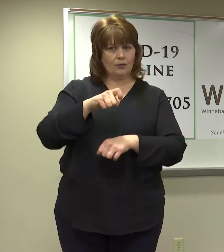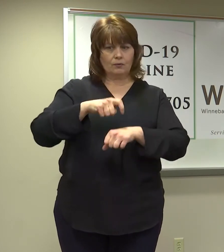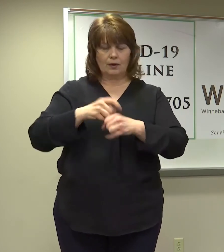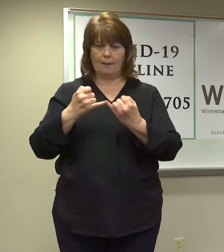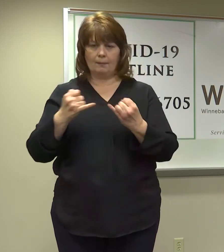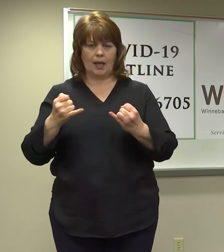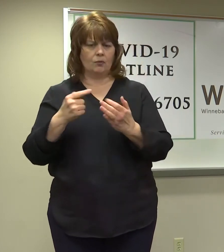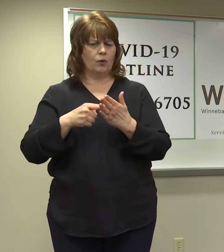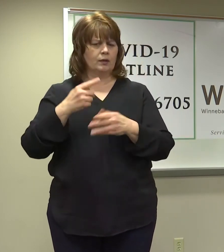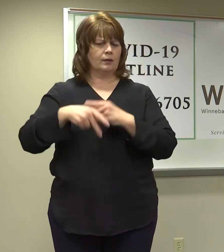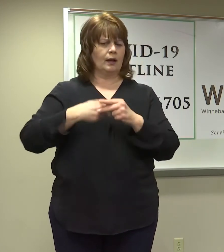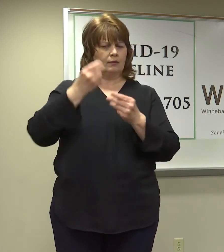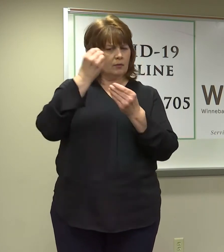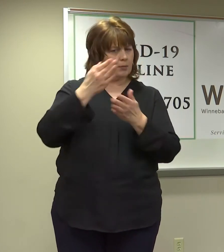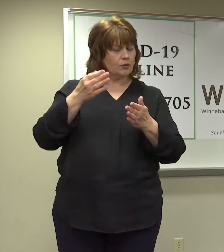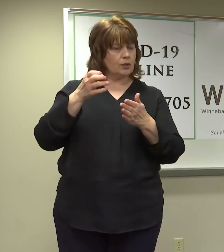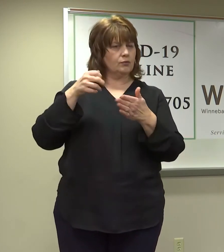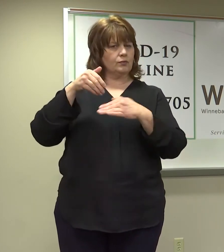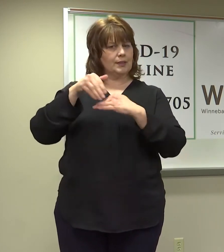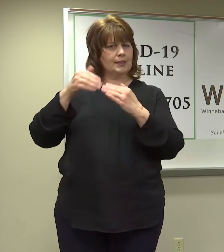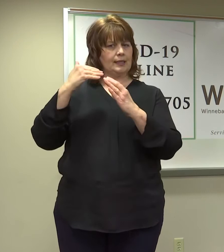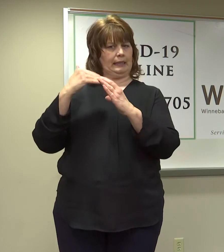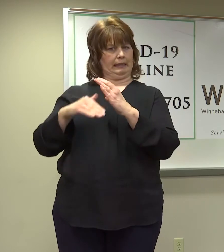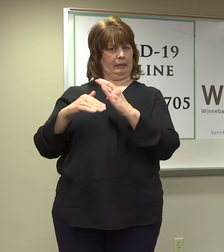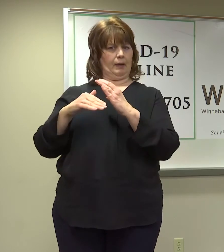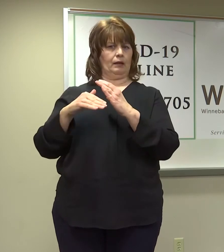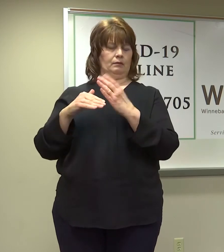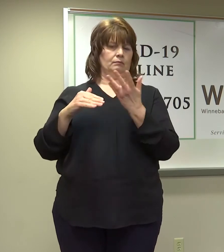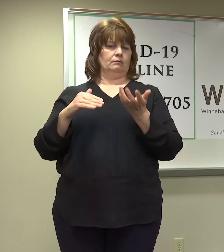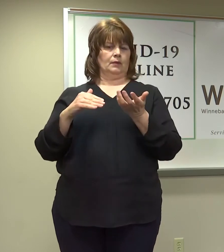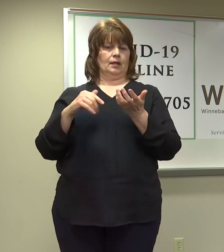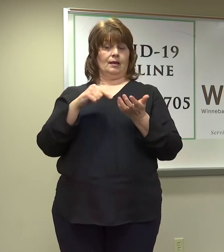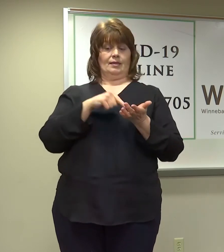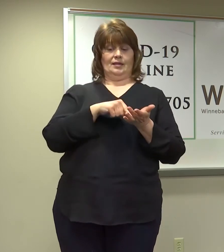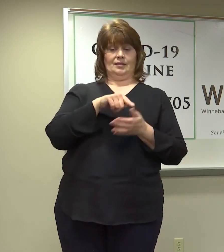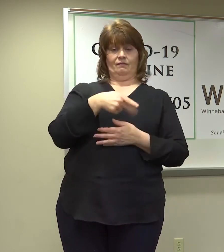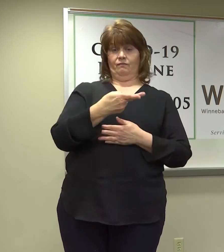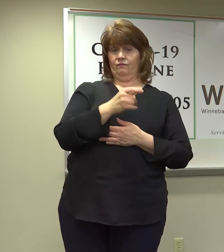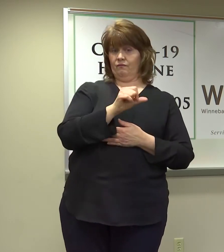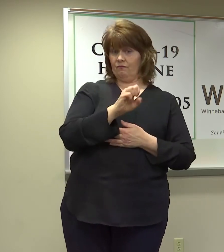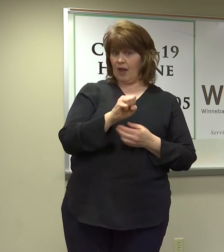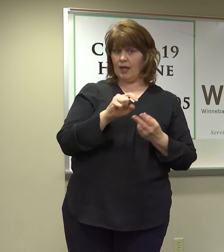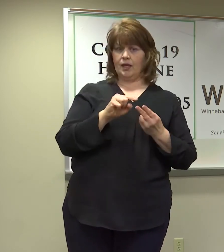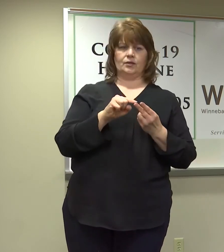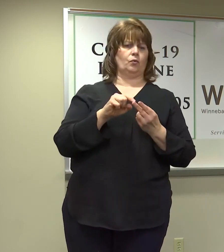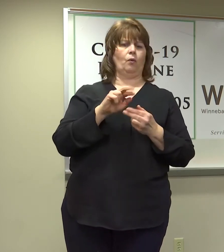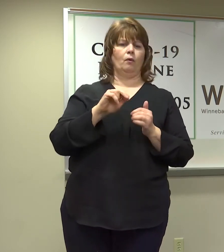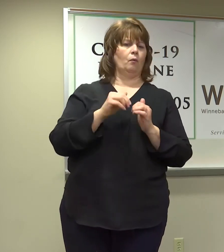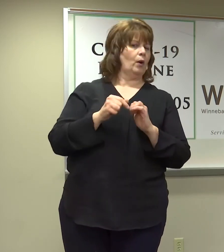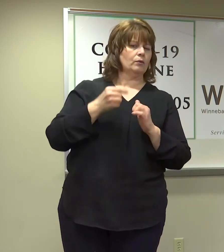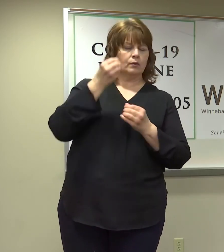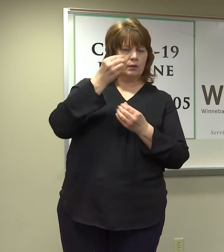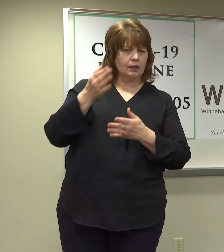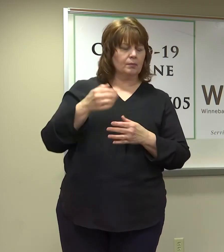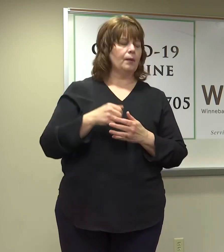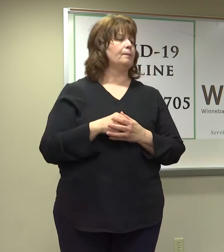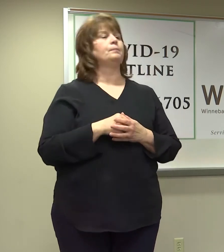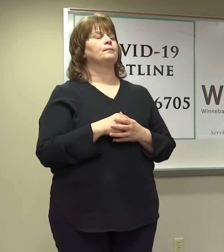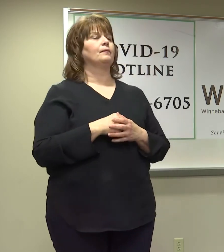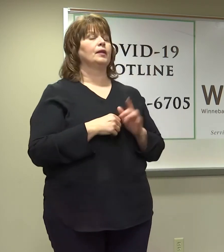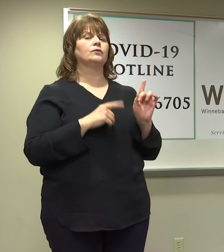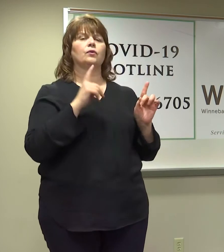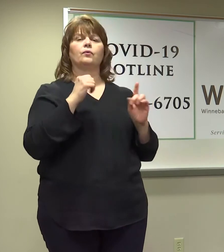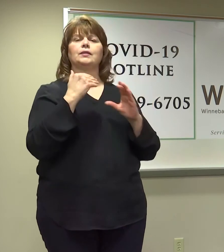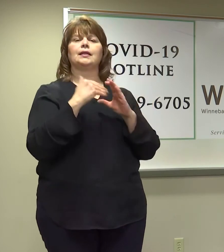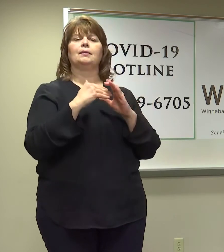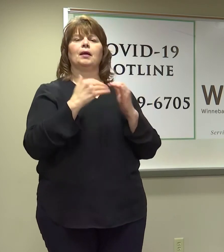What kind of information do people get back from the health department? Is it, you know, are they in this phase? Is there any sort of inclination there? And the question is, what does